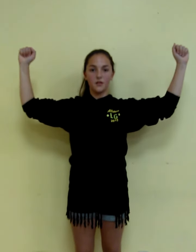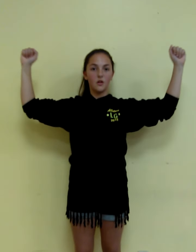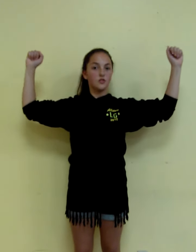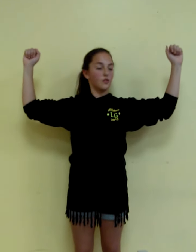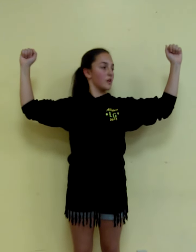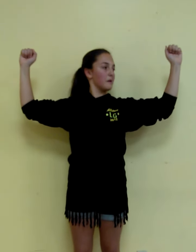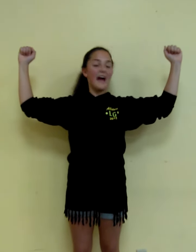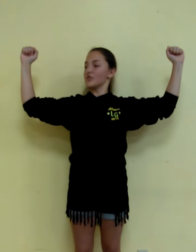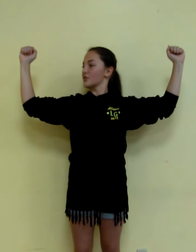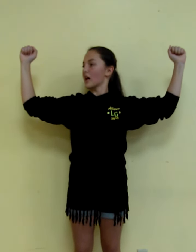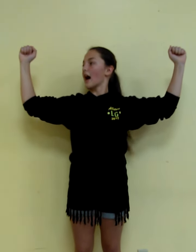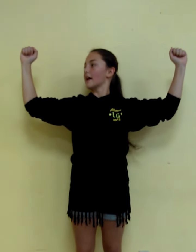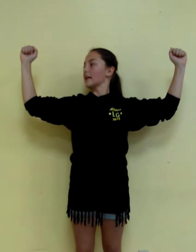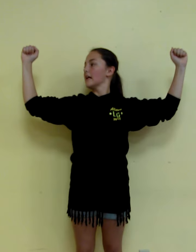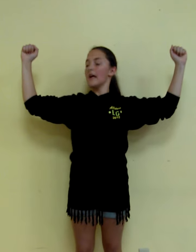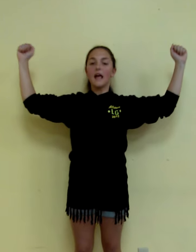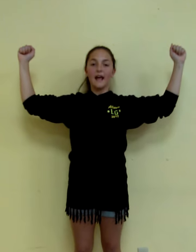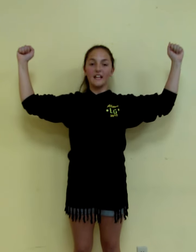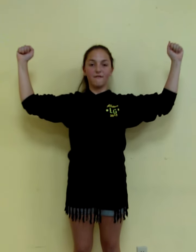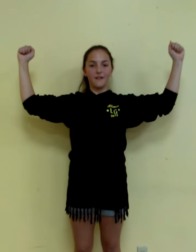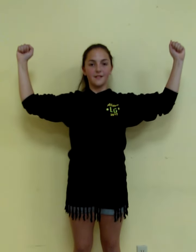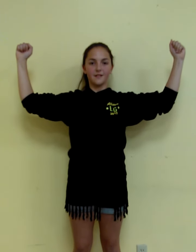So you're going to be at your side and in a fist.